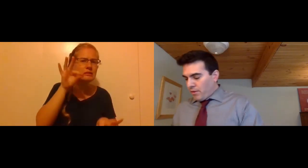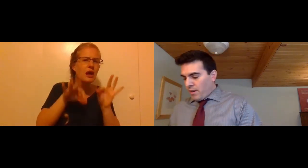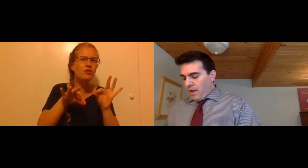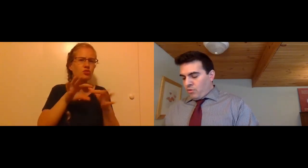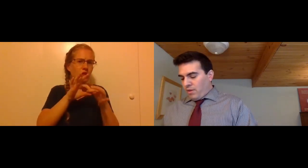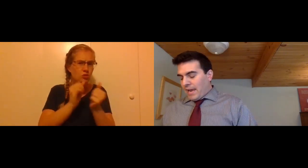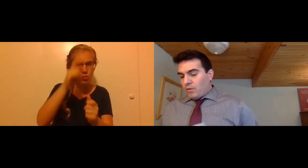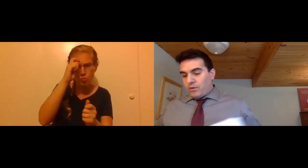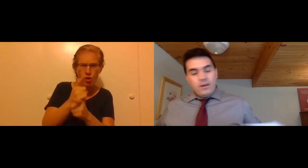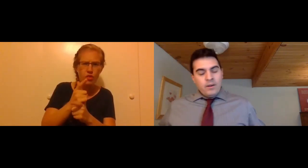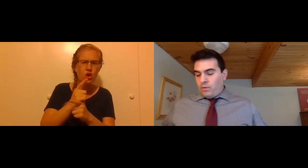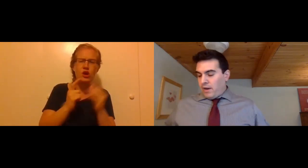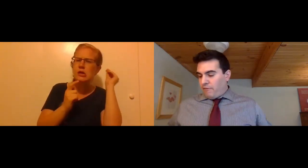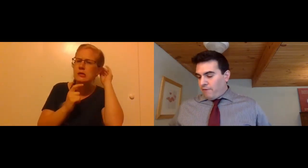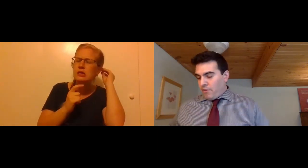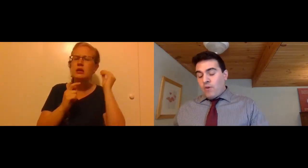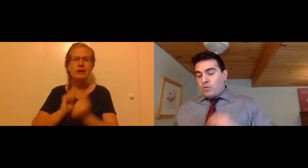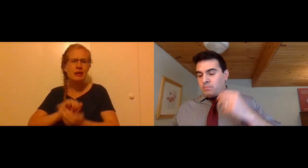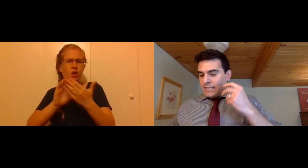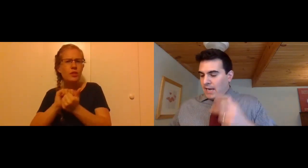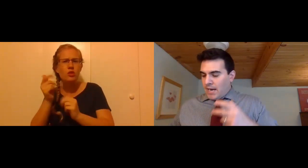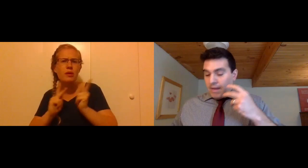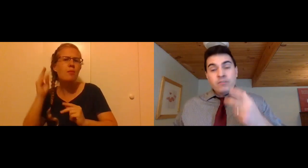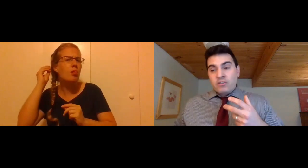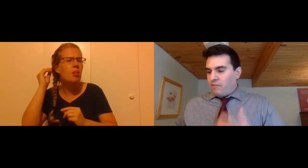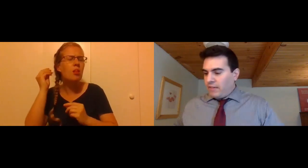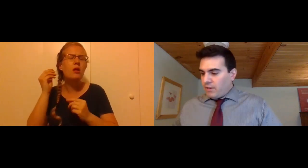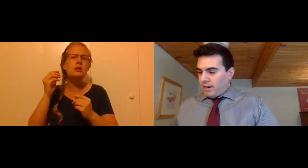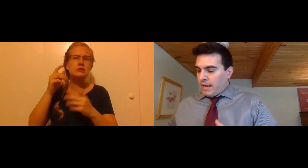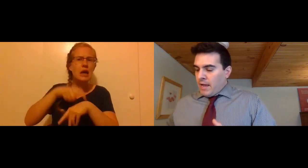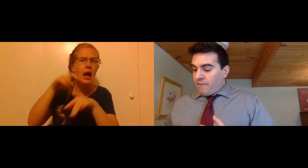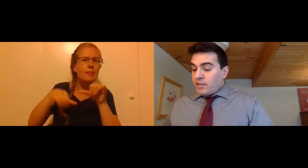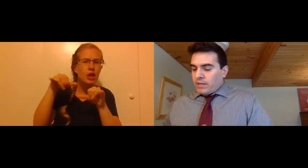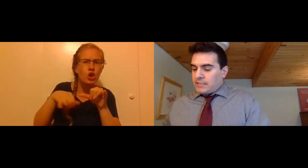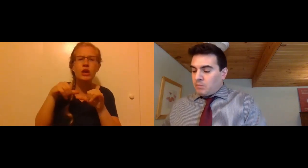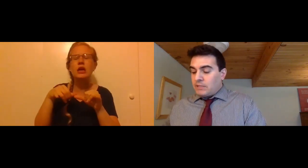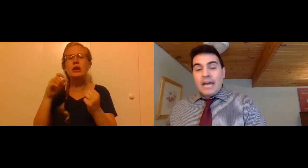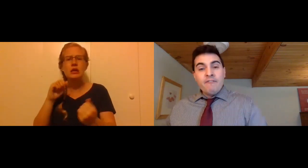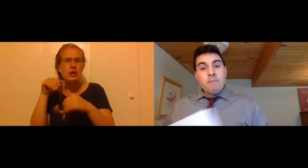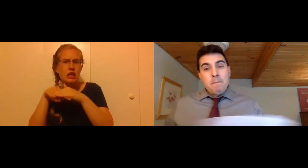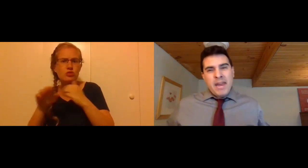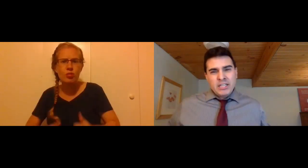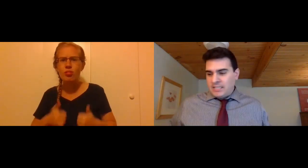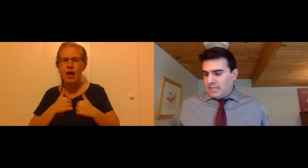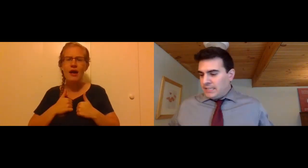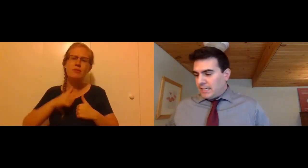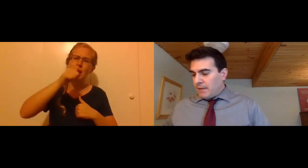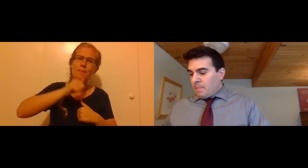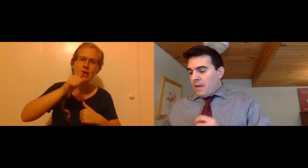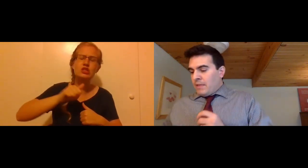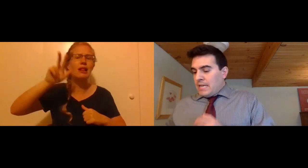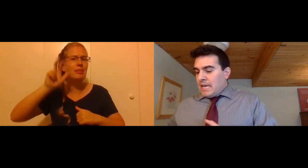with your brother, through the encounter with other folks, spending time, the emphasis of lingering, of entering into someone's life, of being patient and